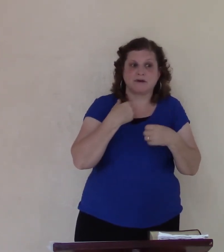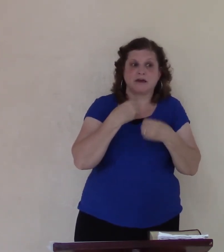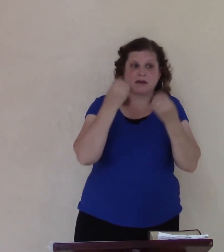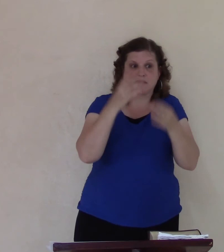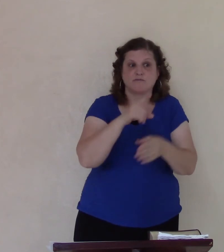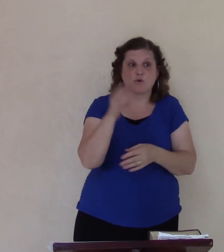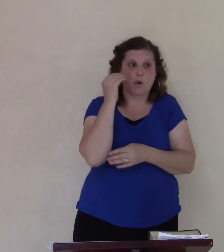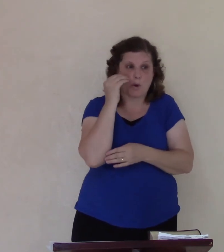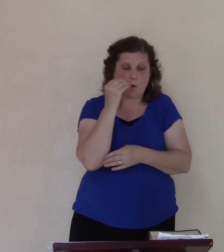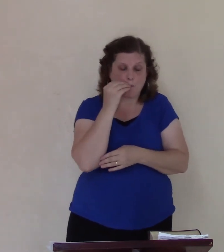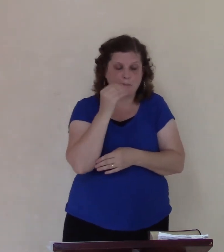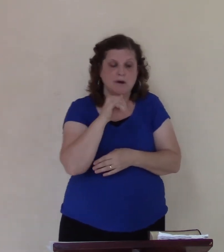do that I know